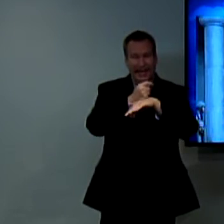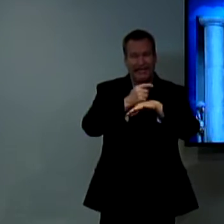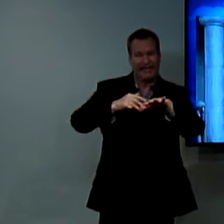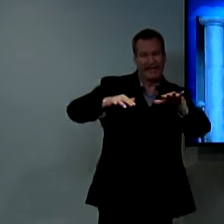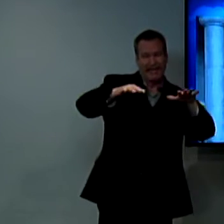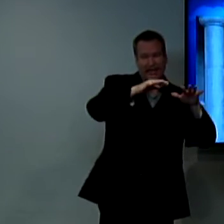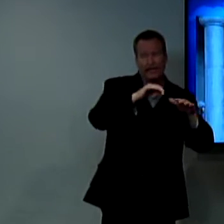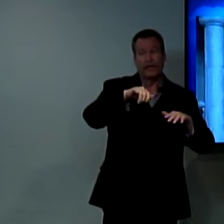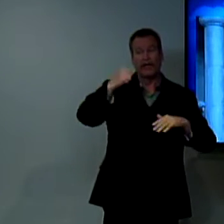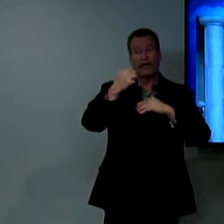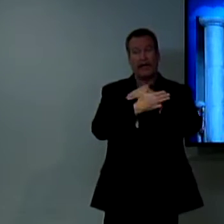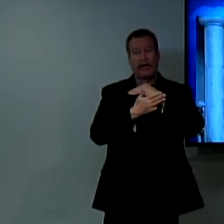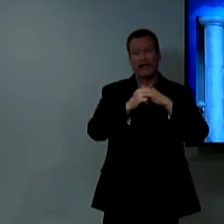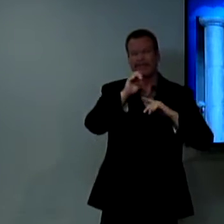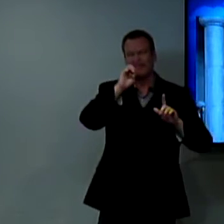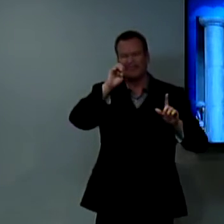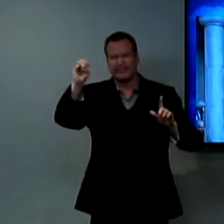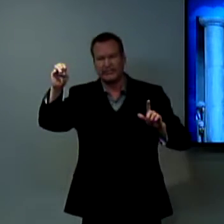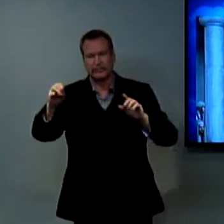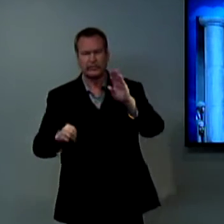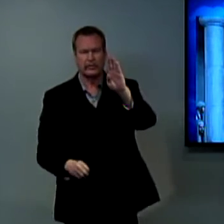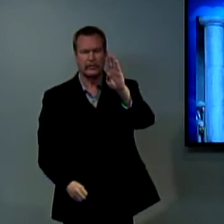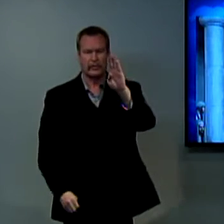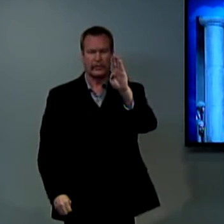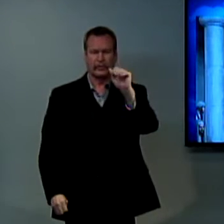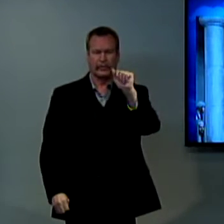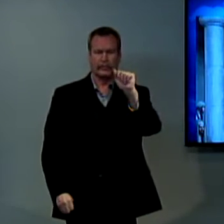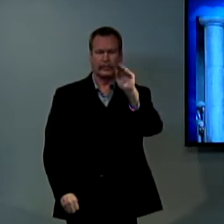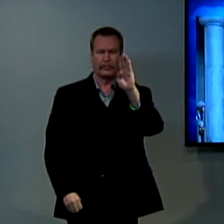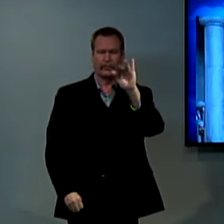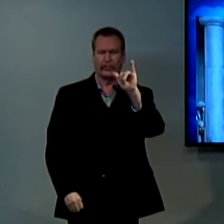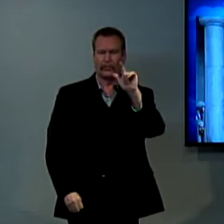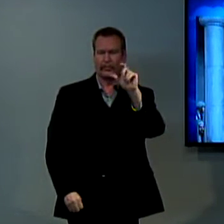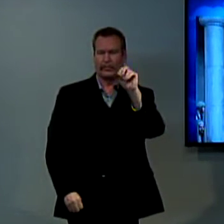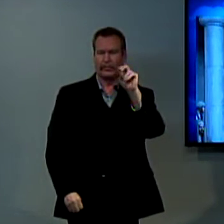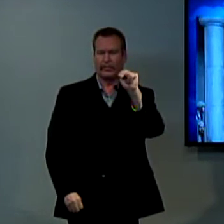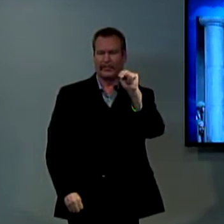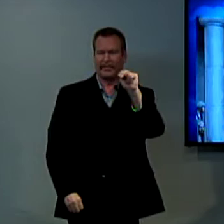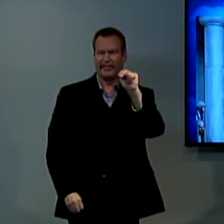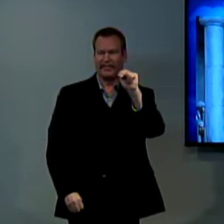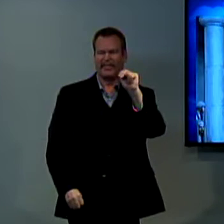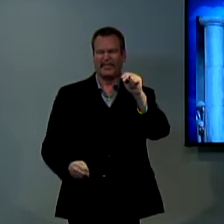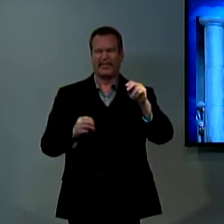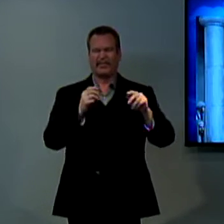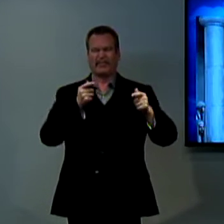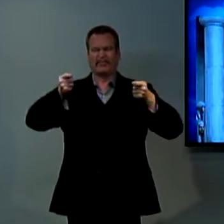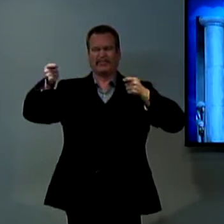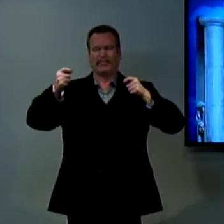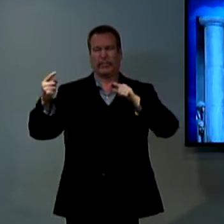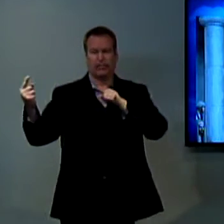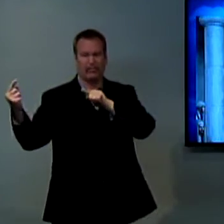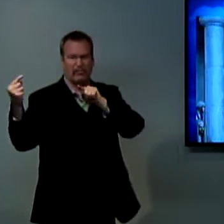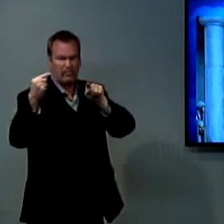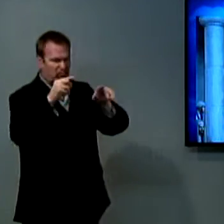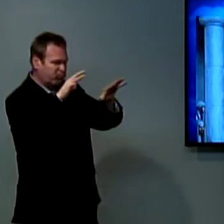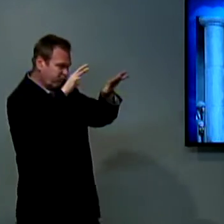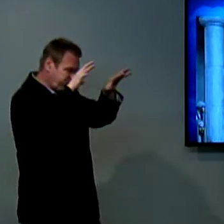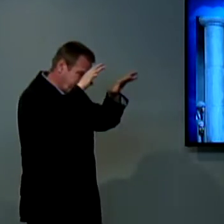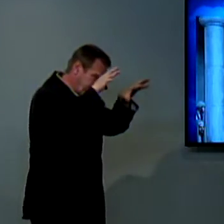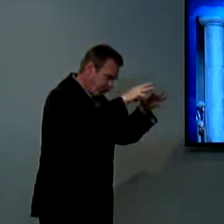when the city of Jerusalem was built and then to the east was Babylon and